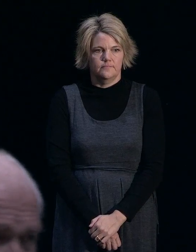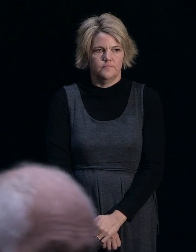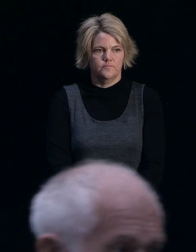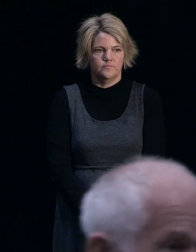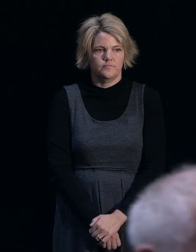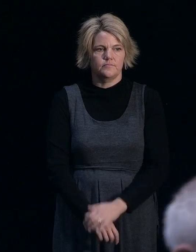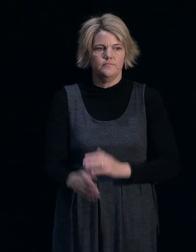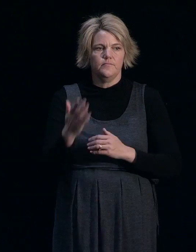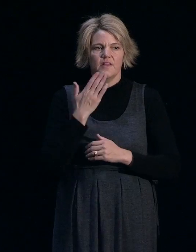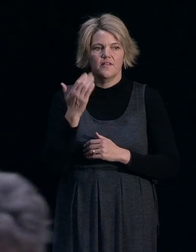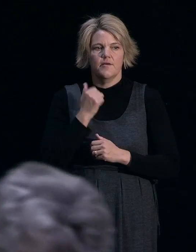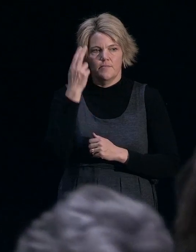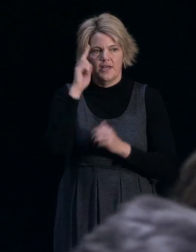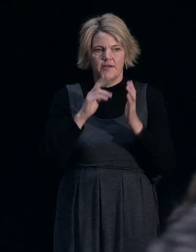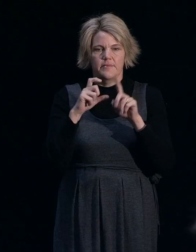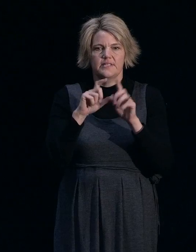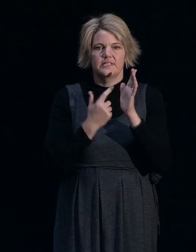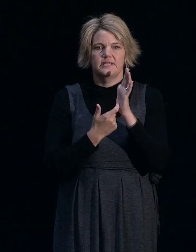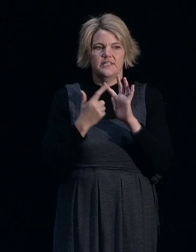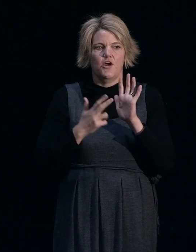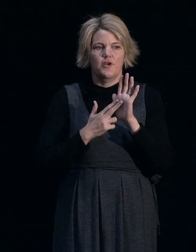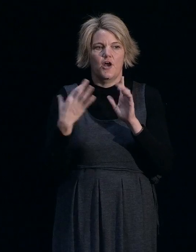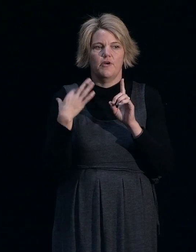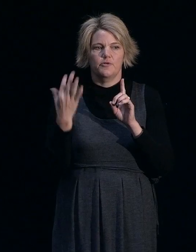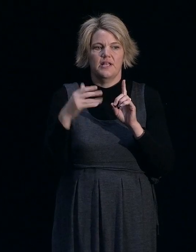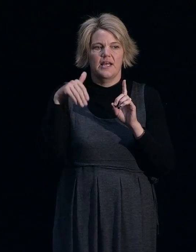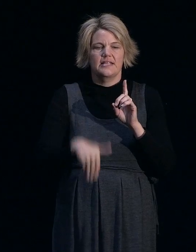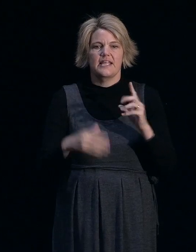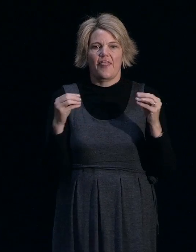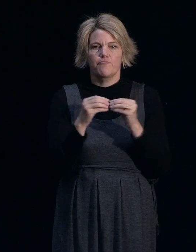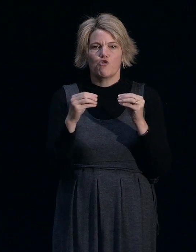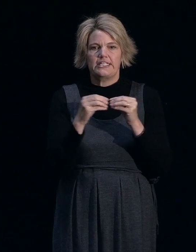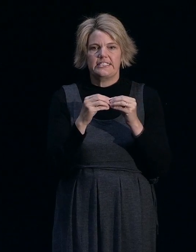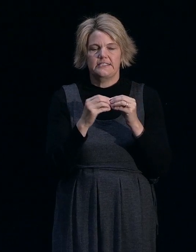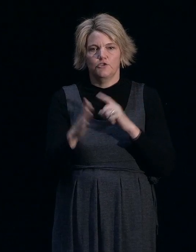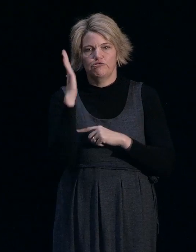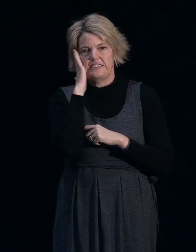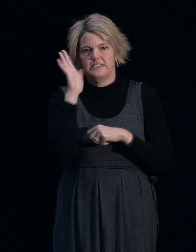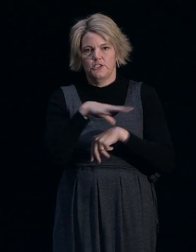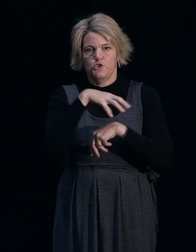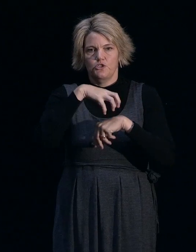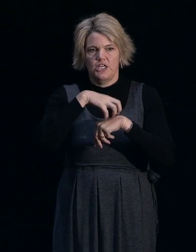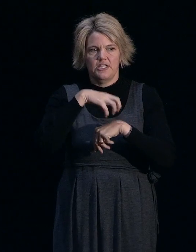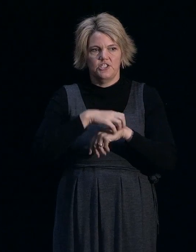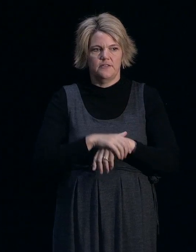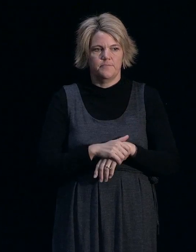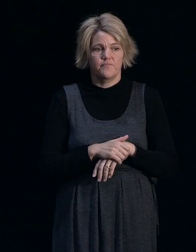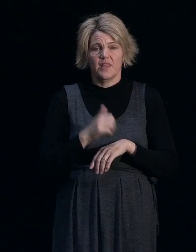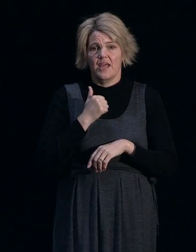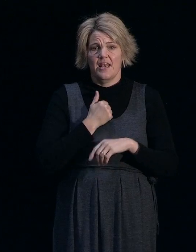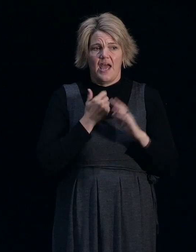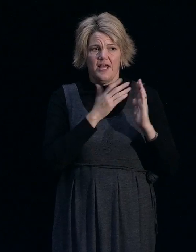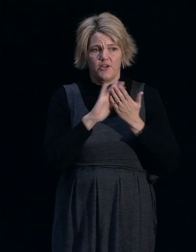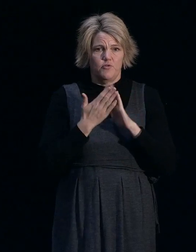Thank you. My name is Darren Rooney. I represent the South Brighton Residence Association. In our community, we have